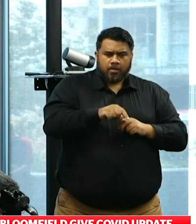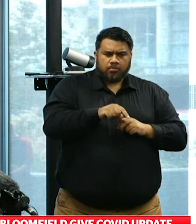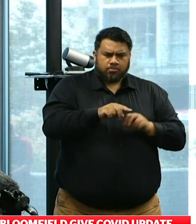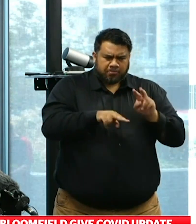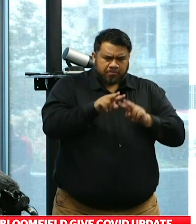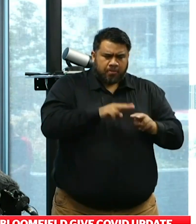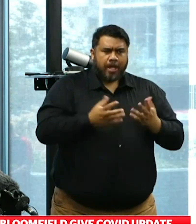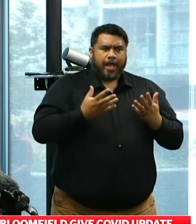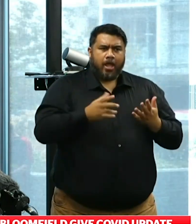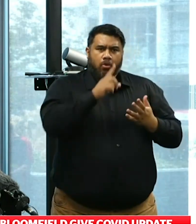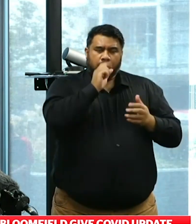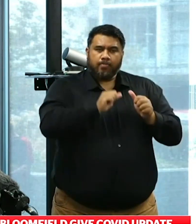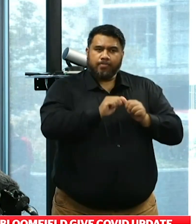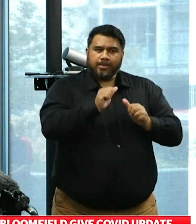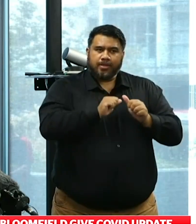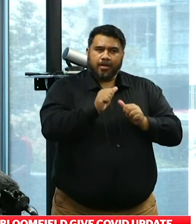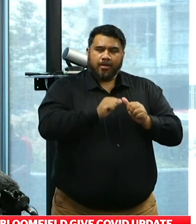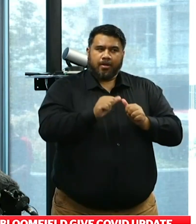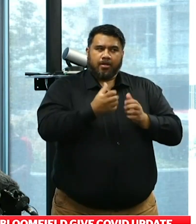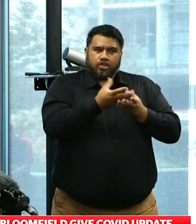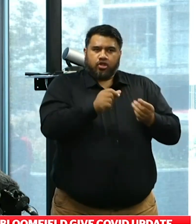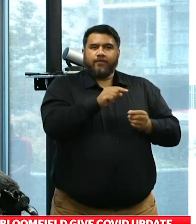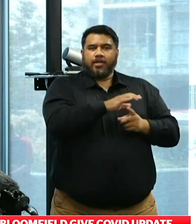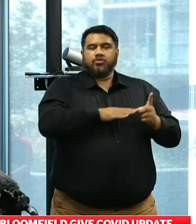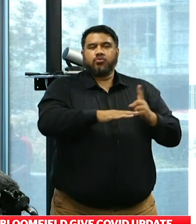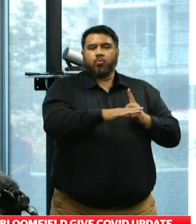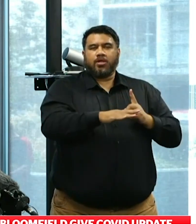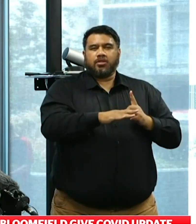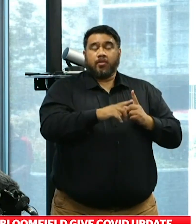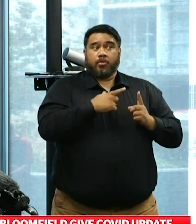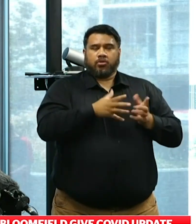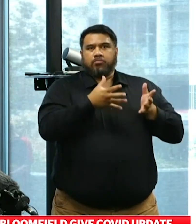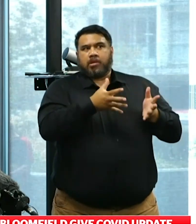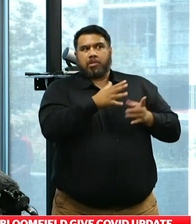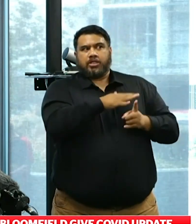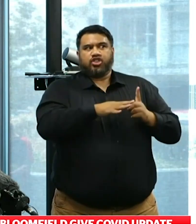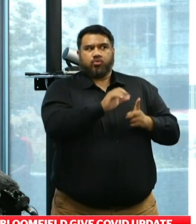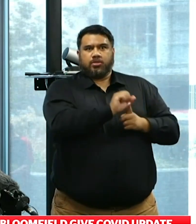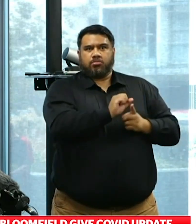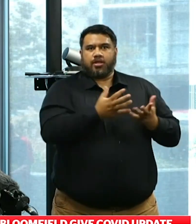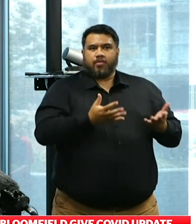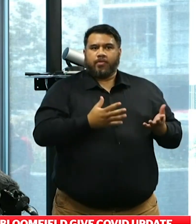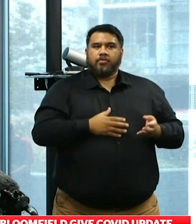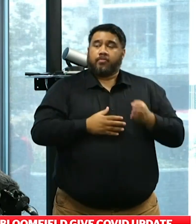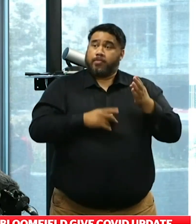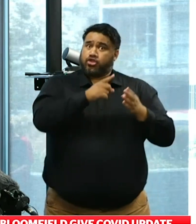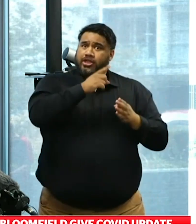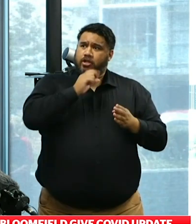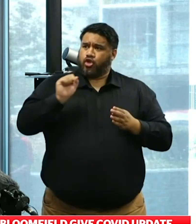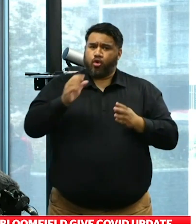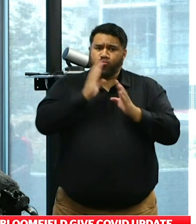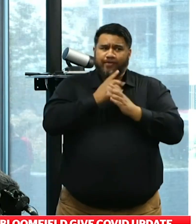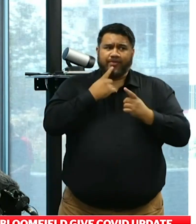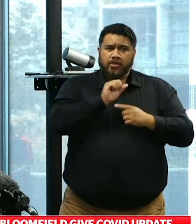how they could better deal with that, recognising the extraordinary circumstances that she faced. Her lawyer says that you breached her privacy